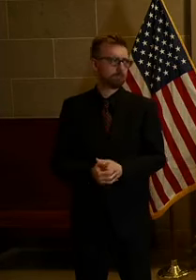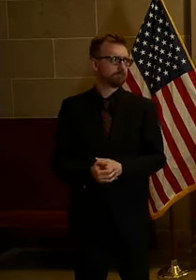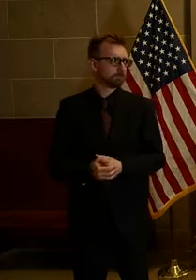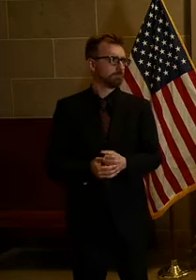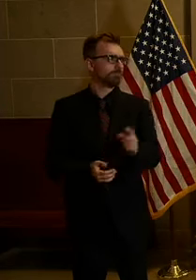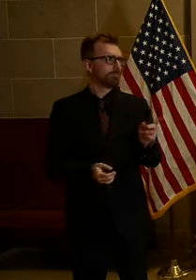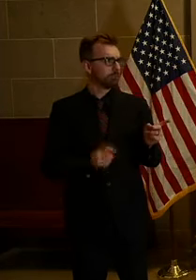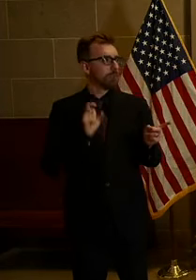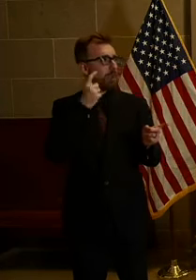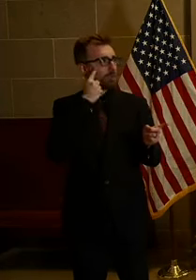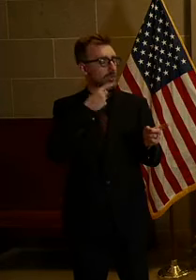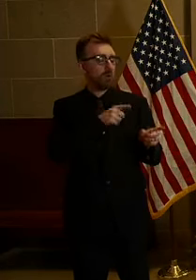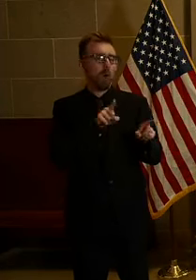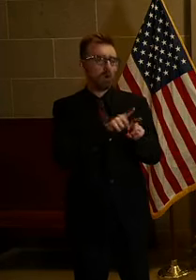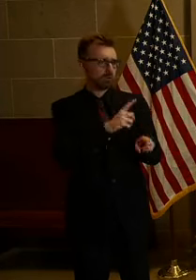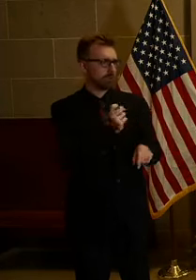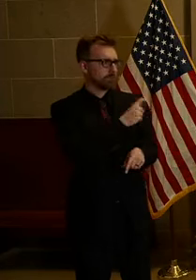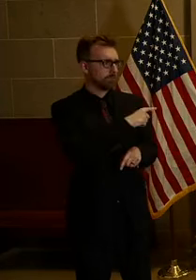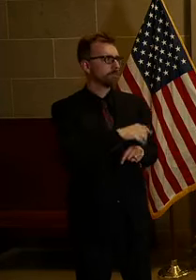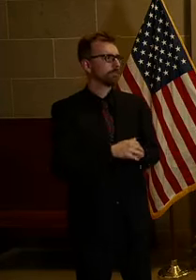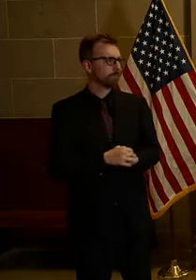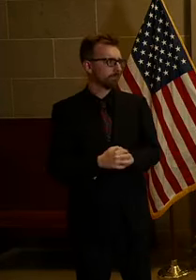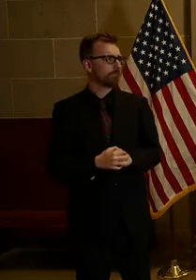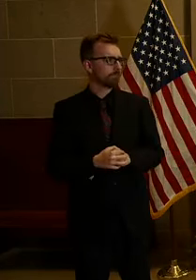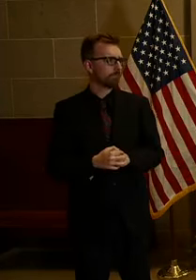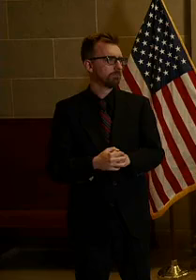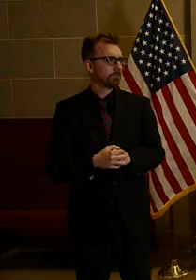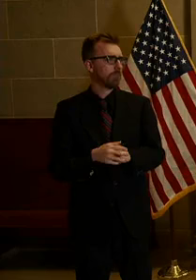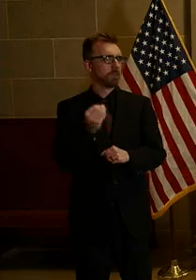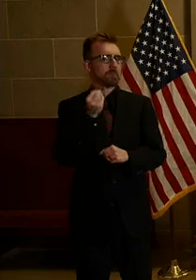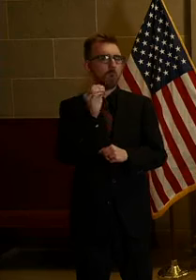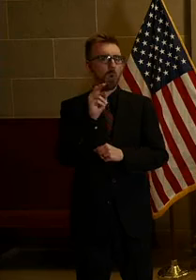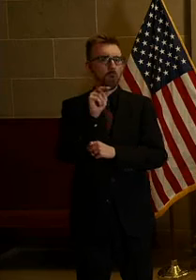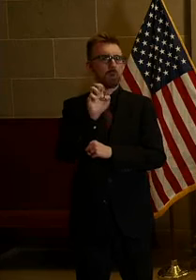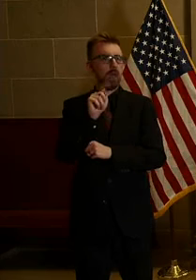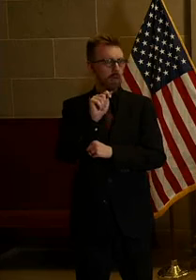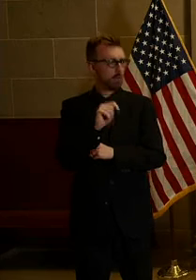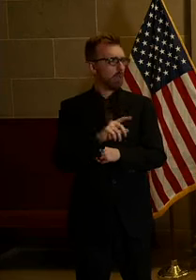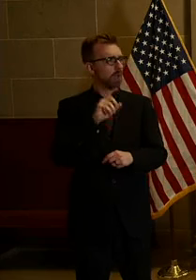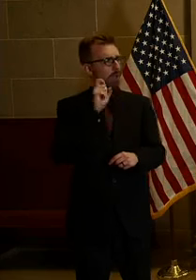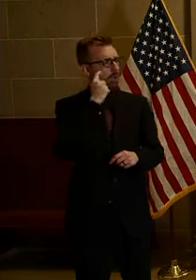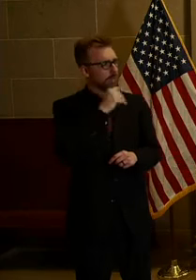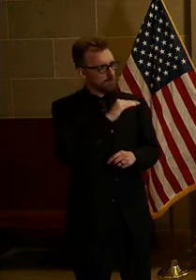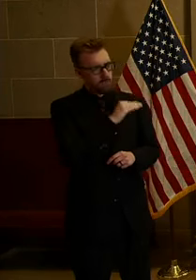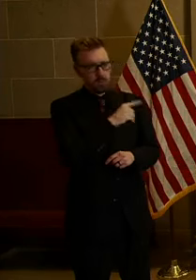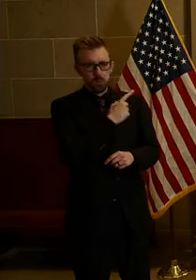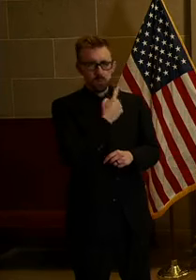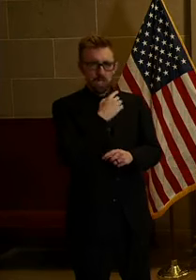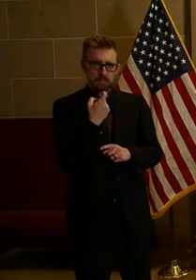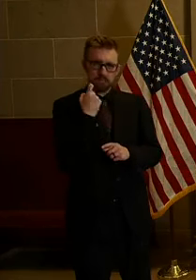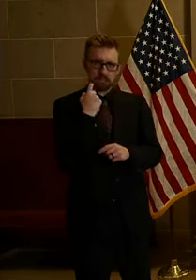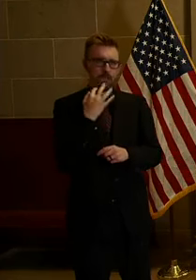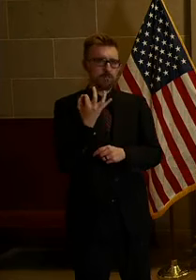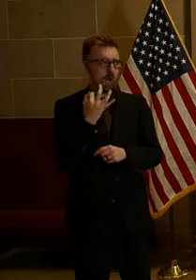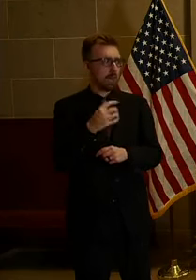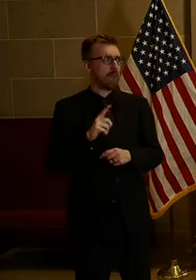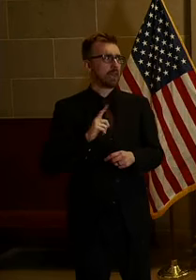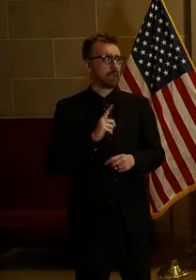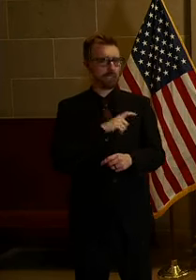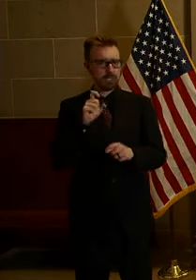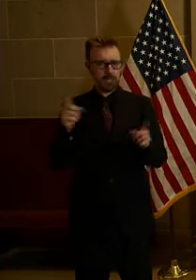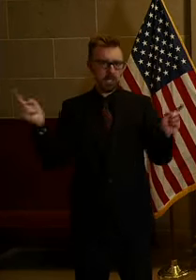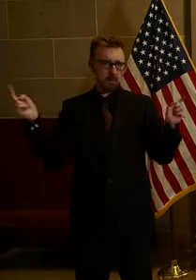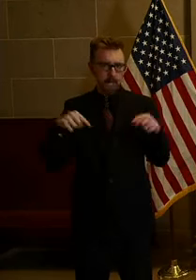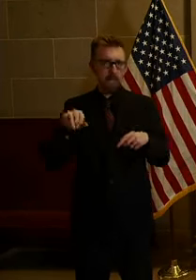All right, Governor. This one is also for you from Brian Hosworth, Missouri net. Governor Parson, you said Friday that legislators need to return to